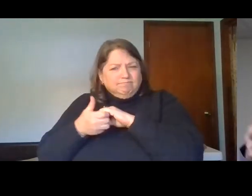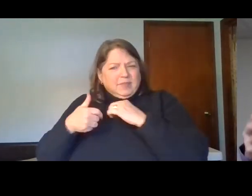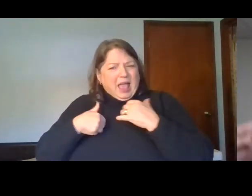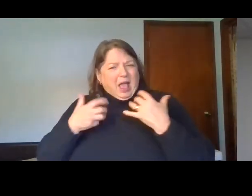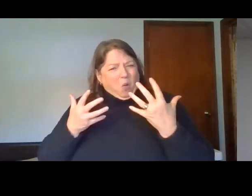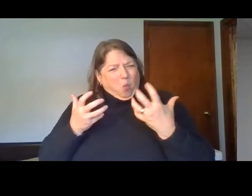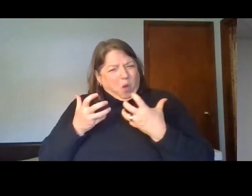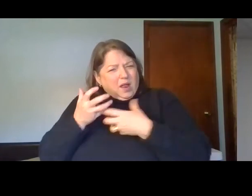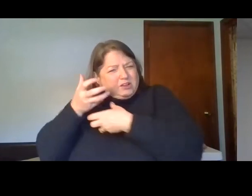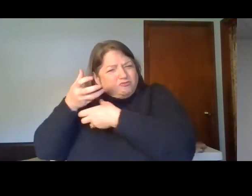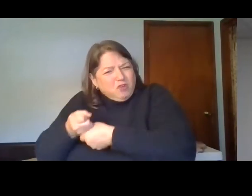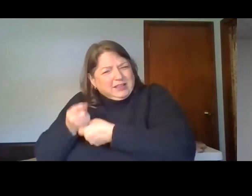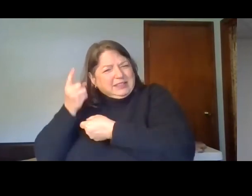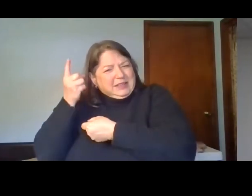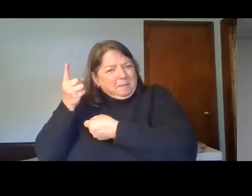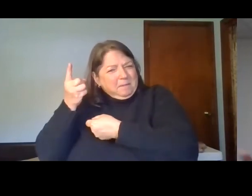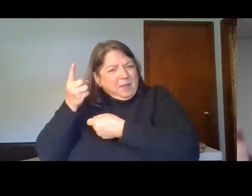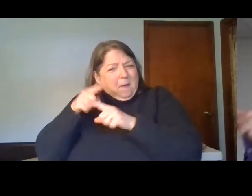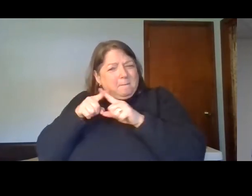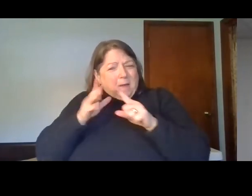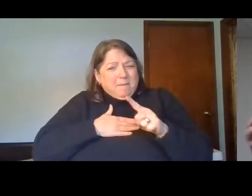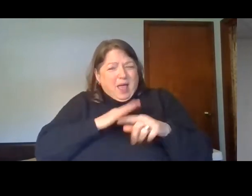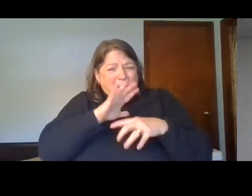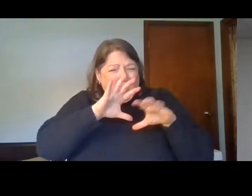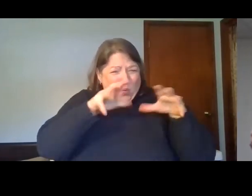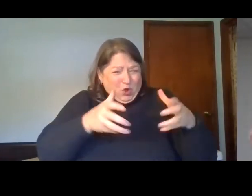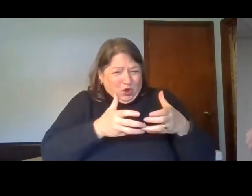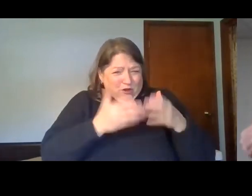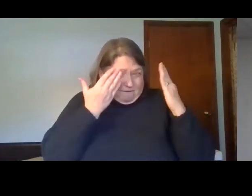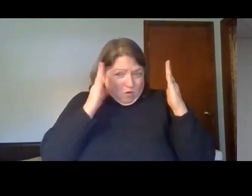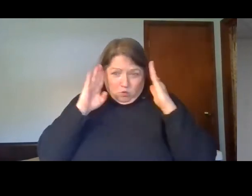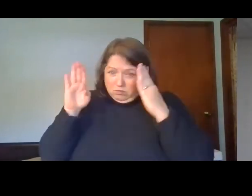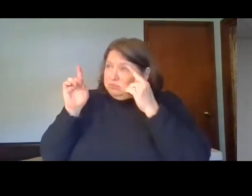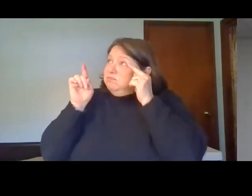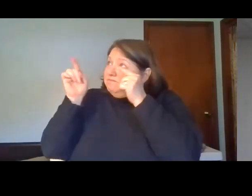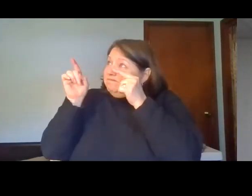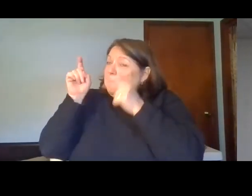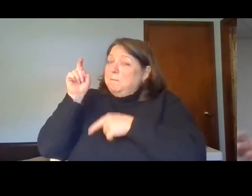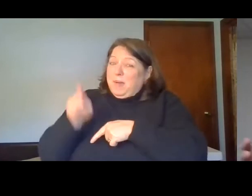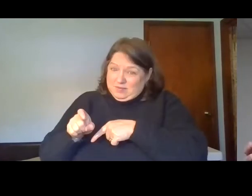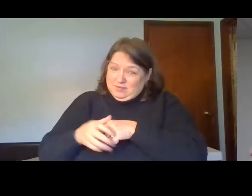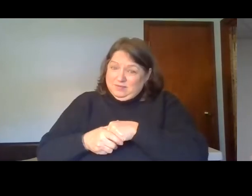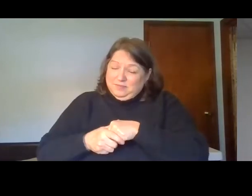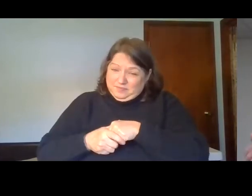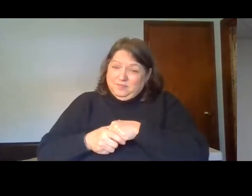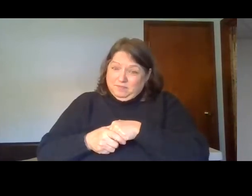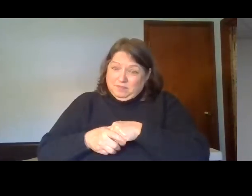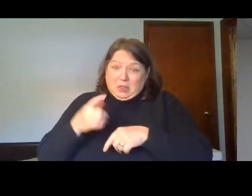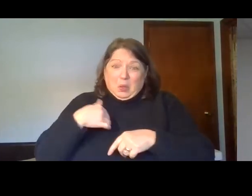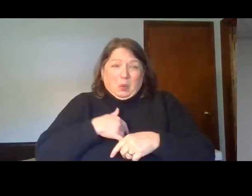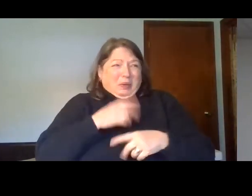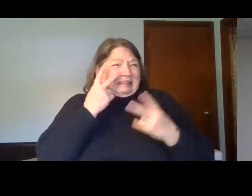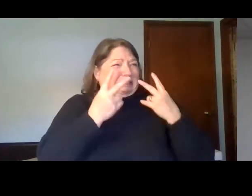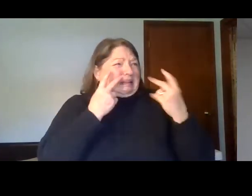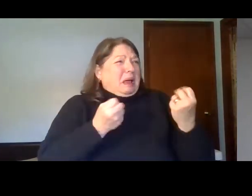has to revolve around him. As you think of all that's going on in our world, we need help. We don't have the answers. But